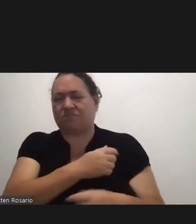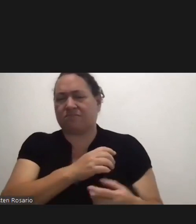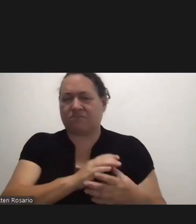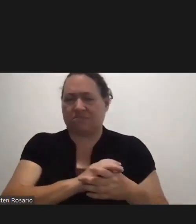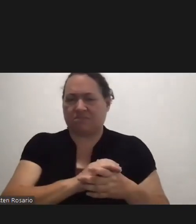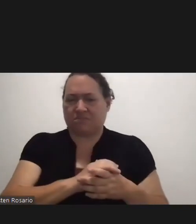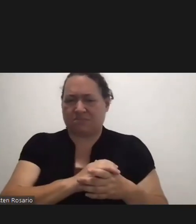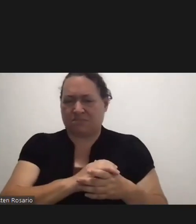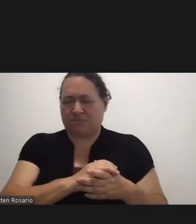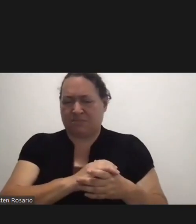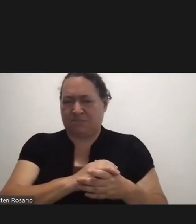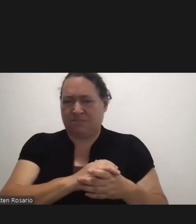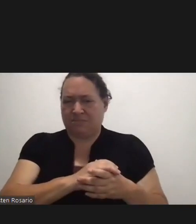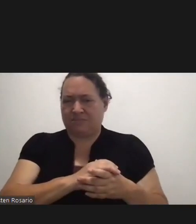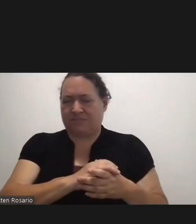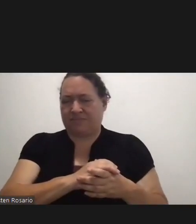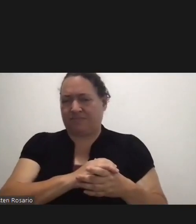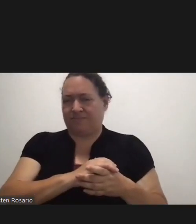Individuals